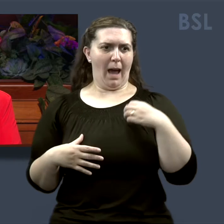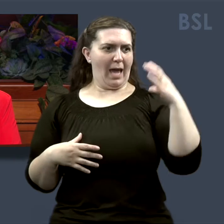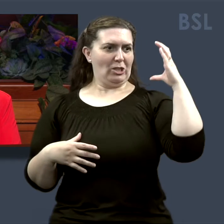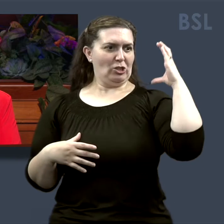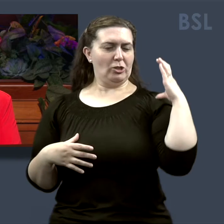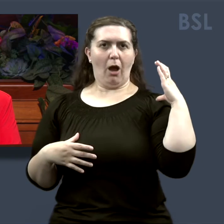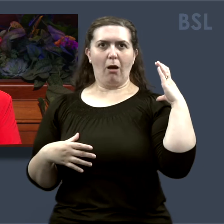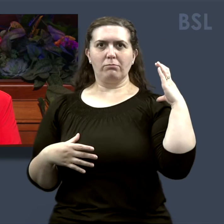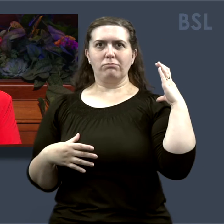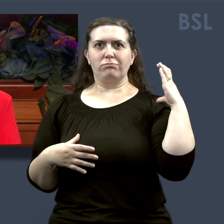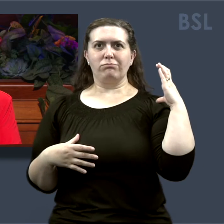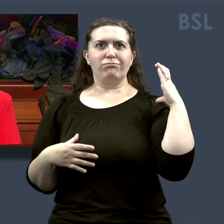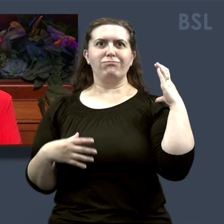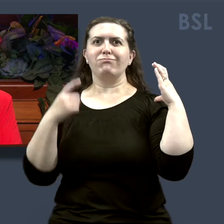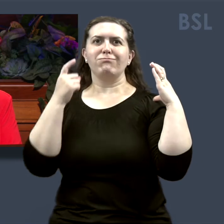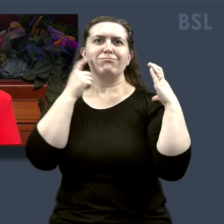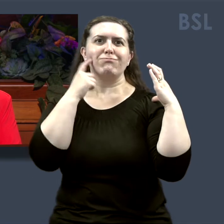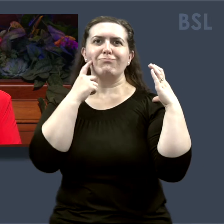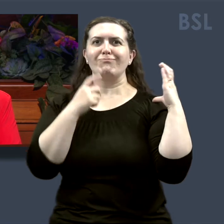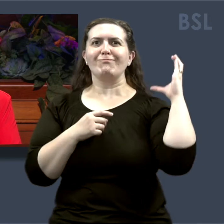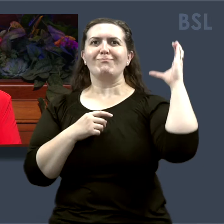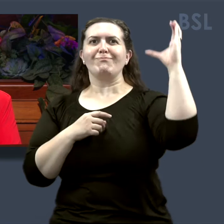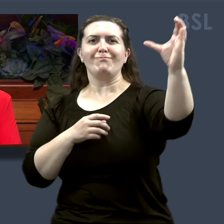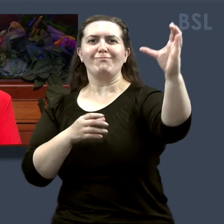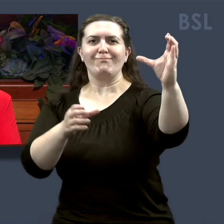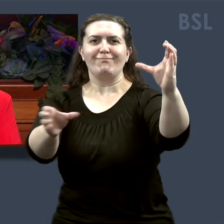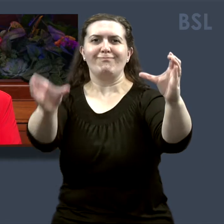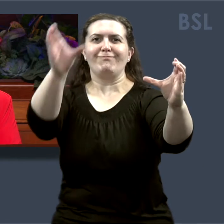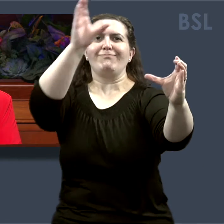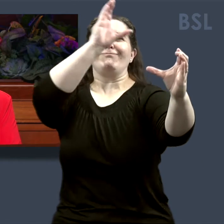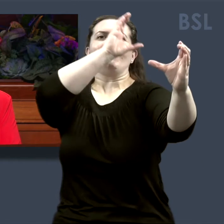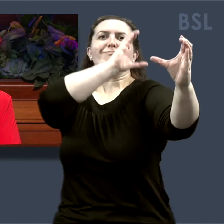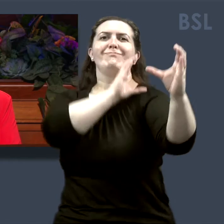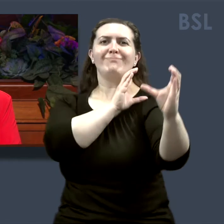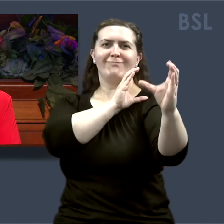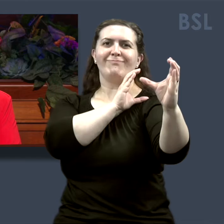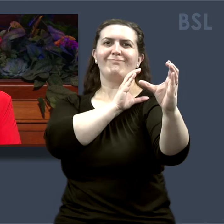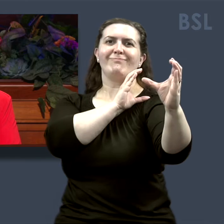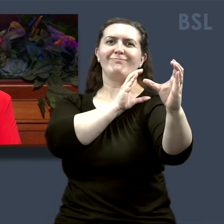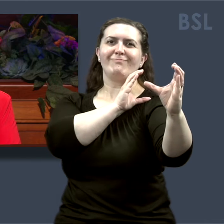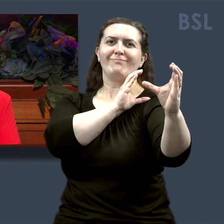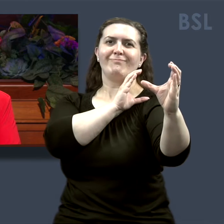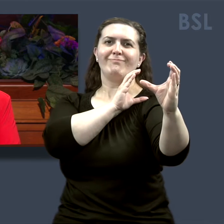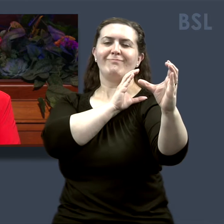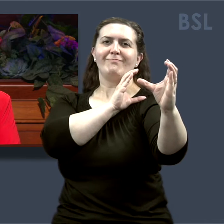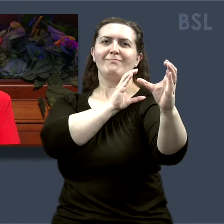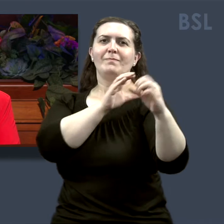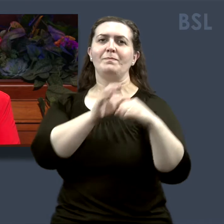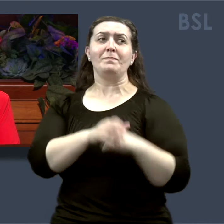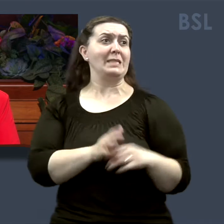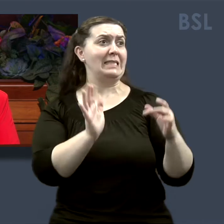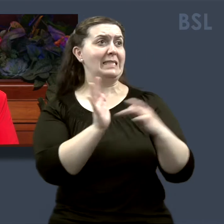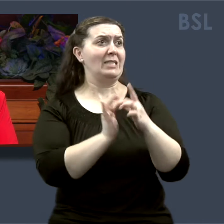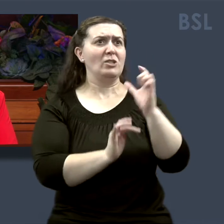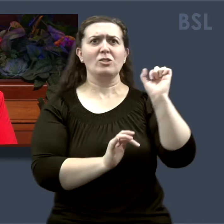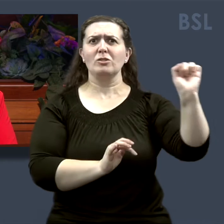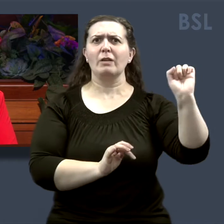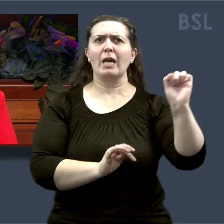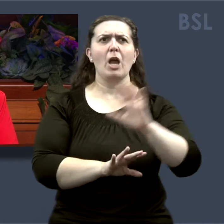and learn of me, for my yoke is easy and my burden is light. The Savior does not